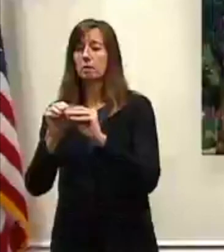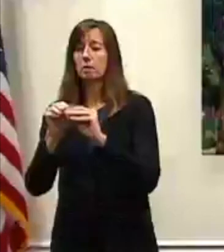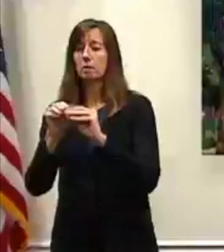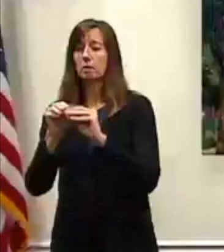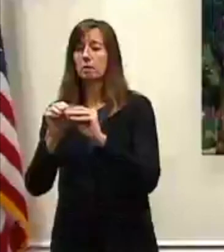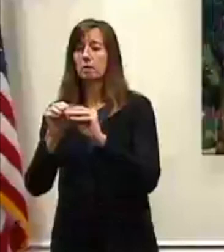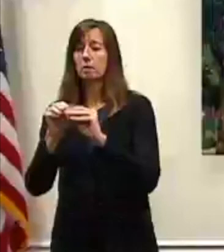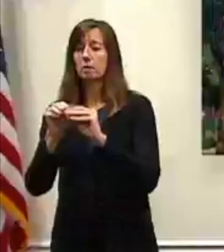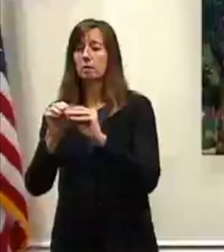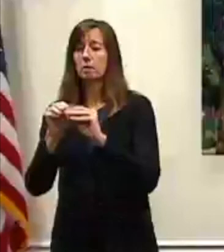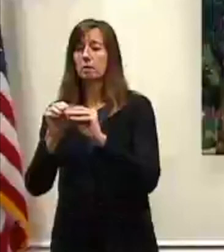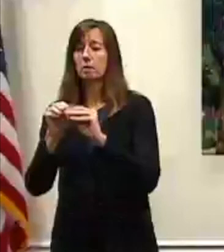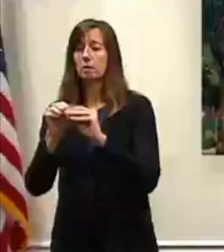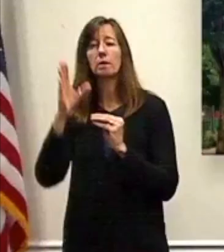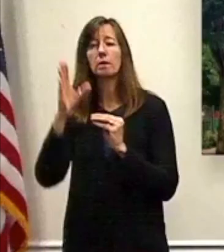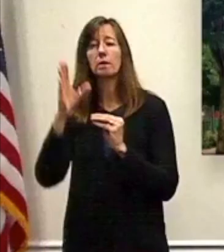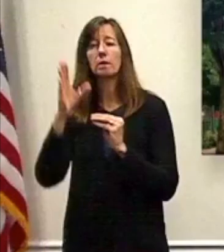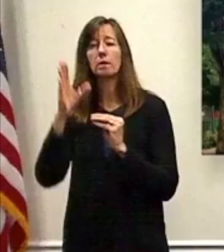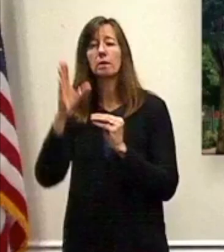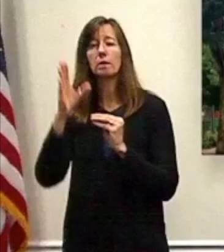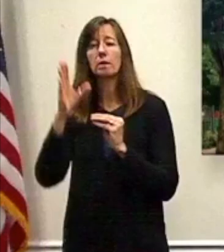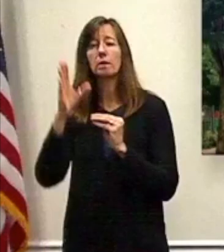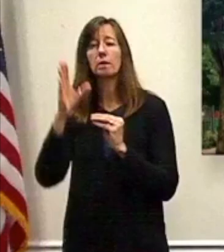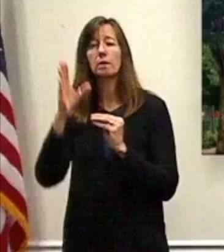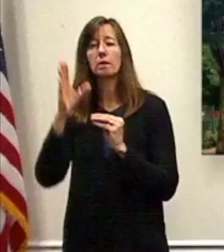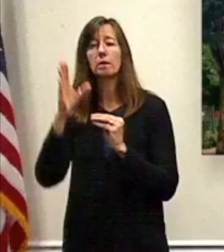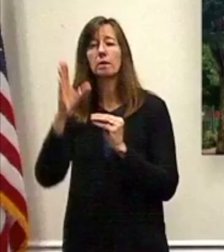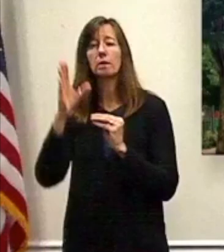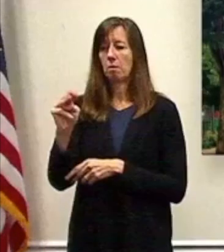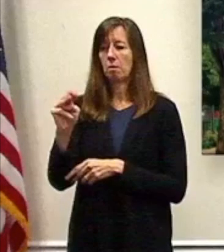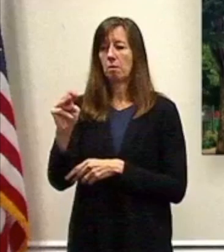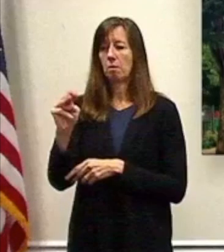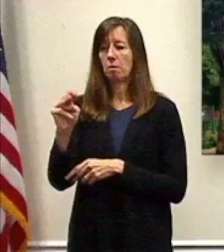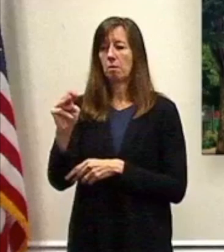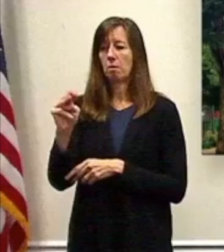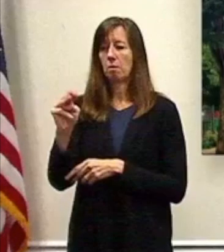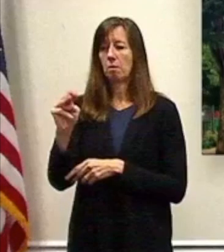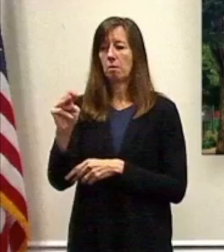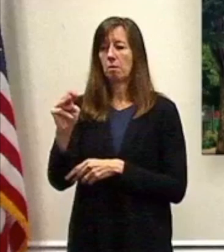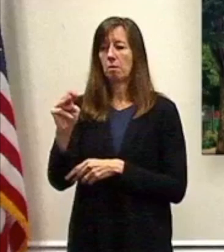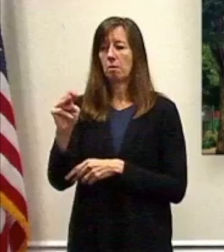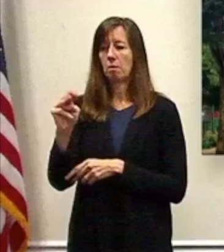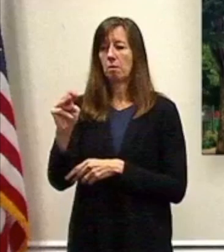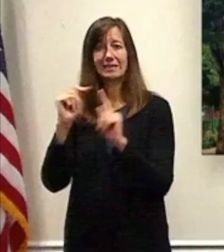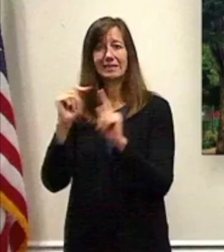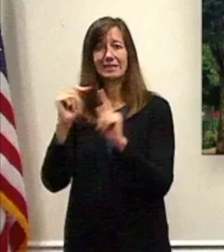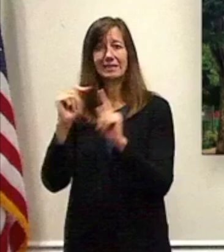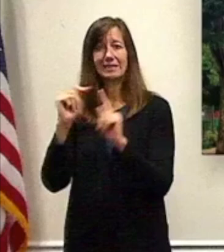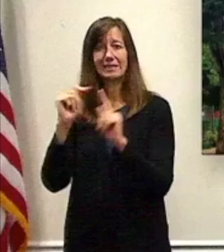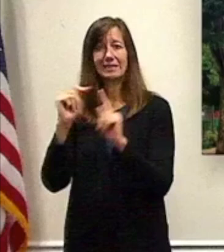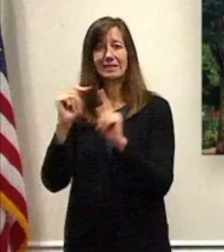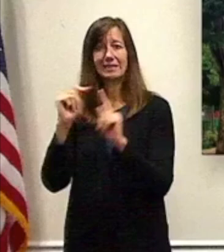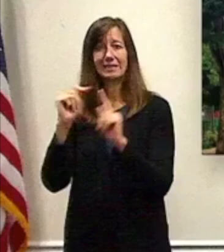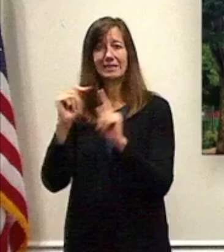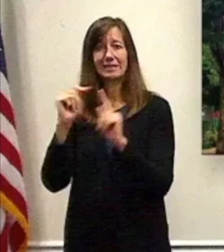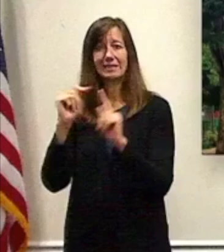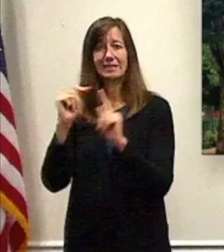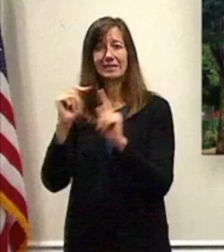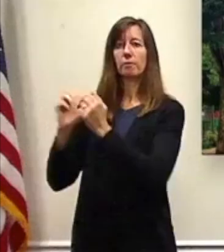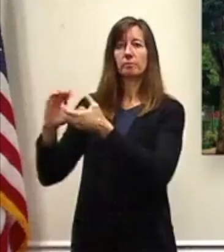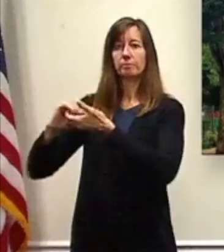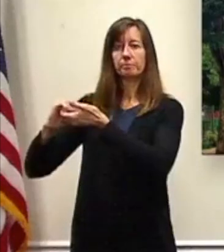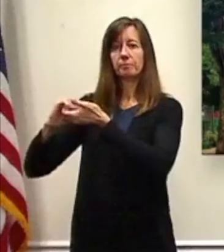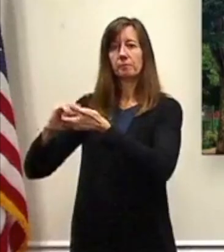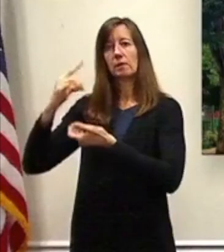working with Mental Health America. We're expanding our stabilization center reach by